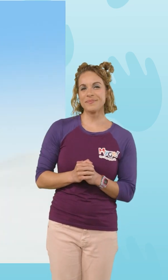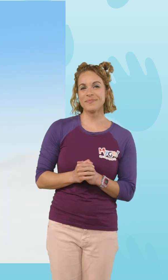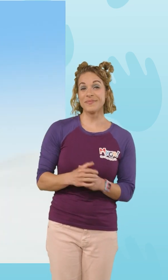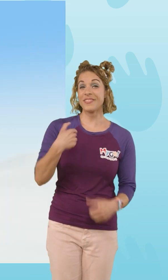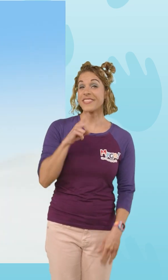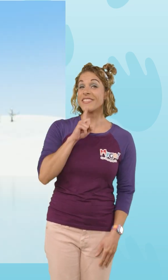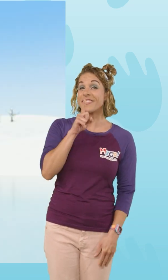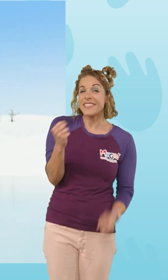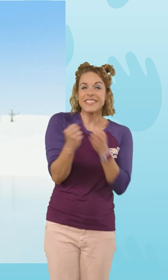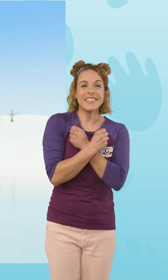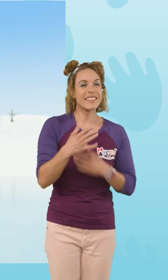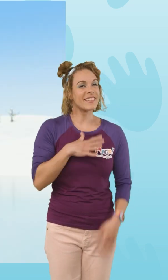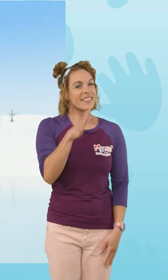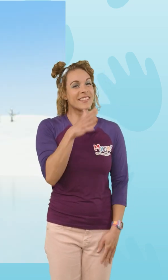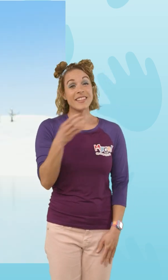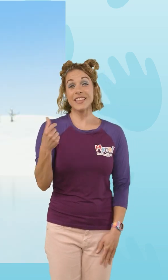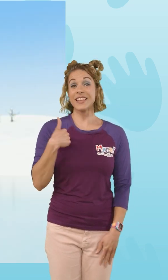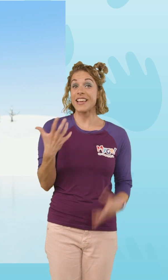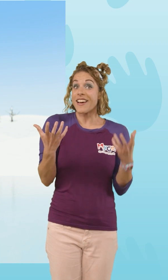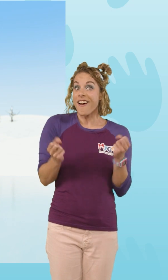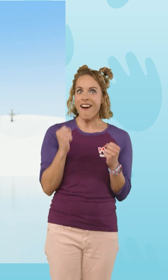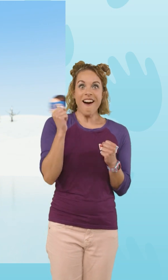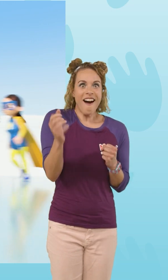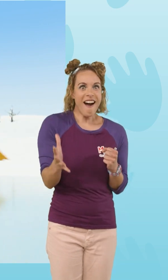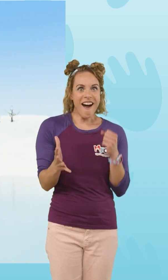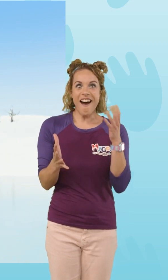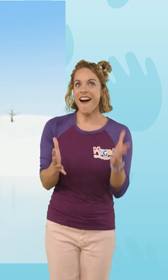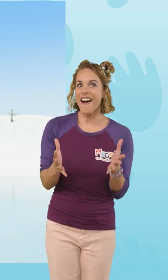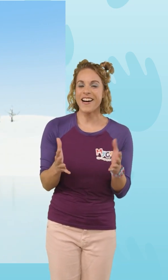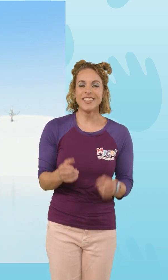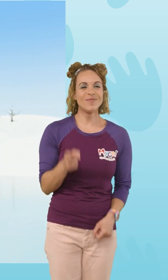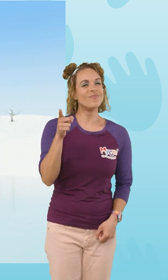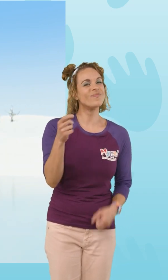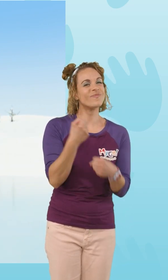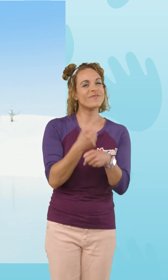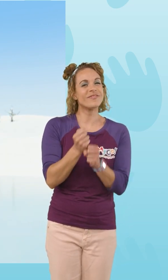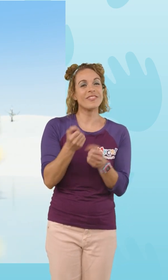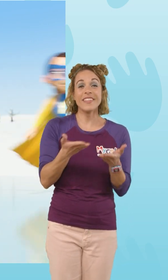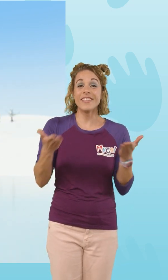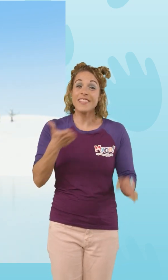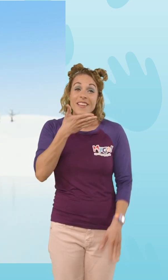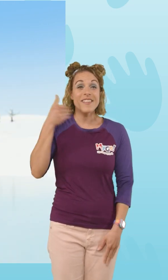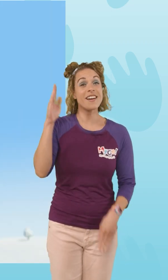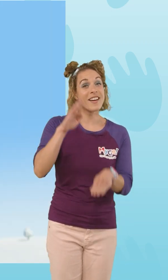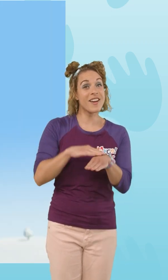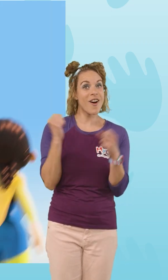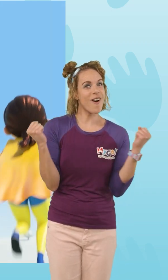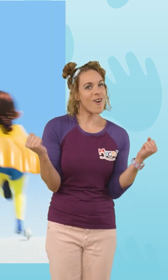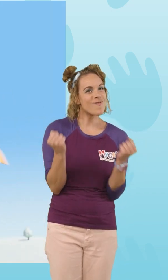I really love my mommy and I want to say She makes things all better on a